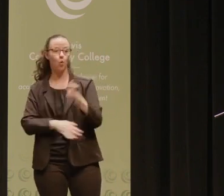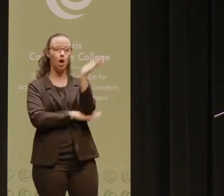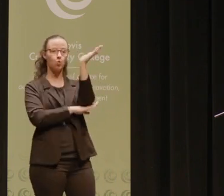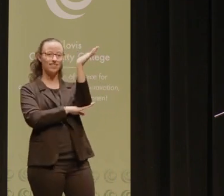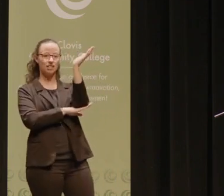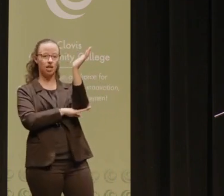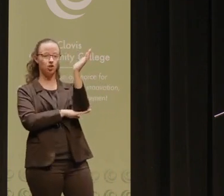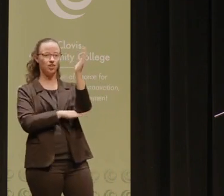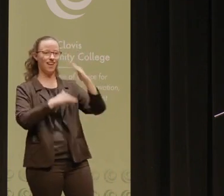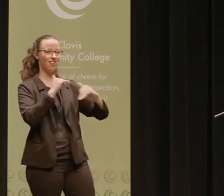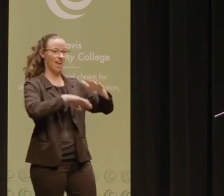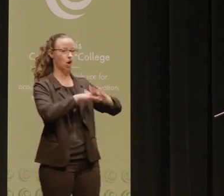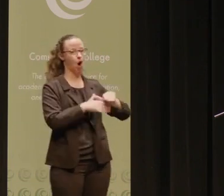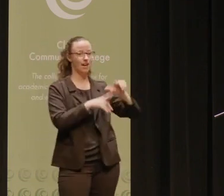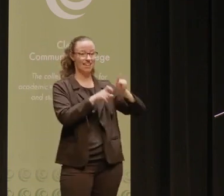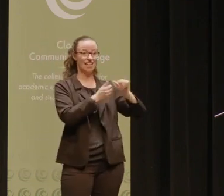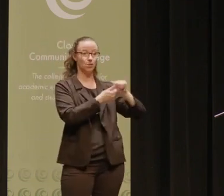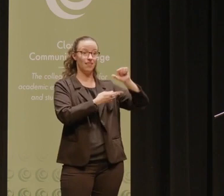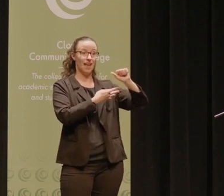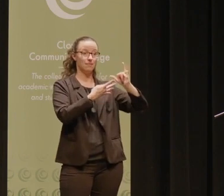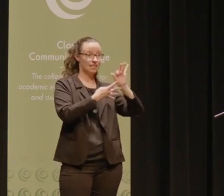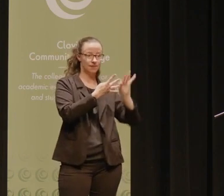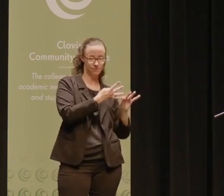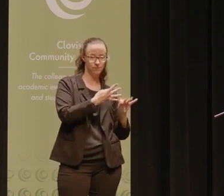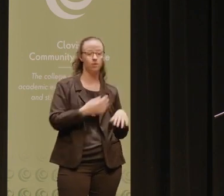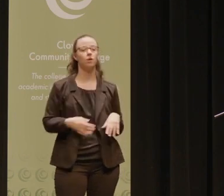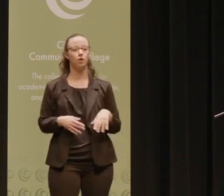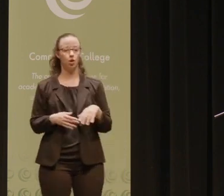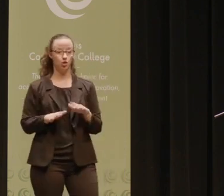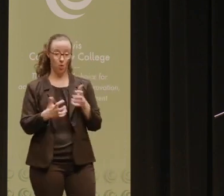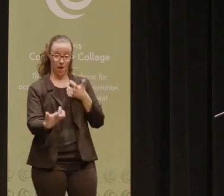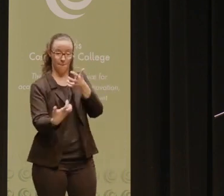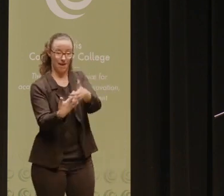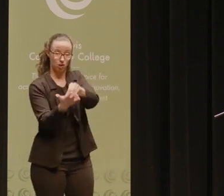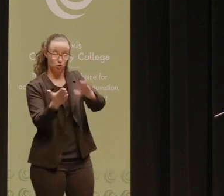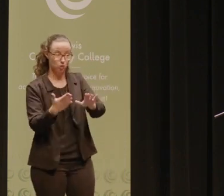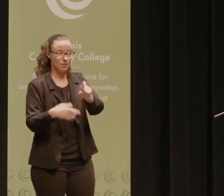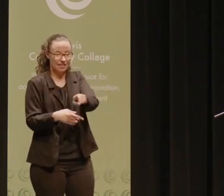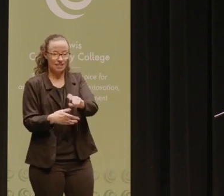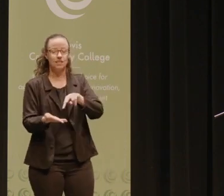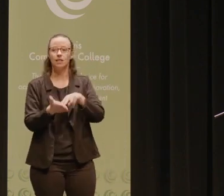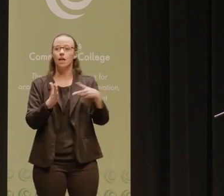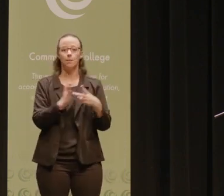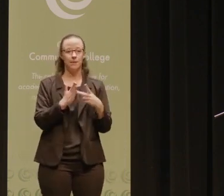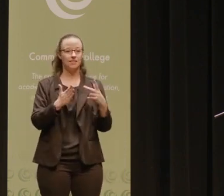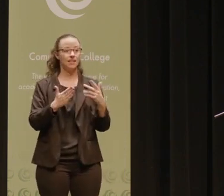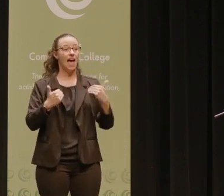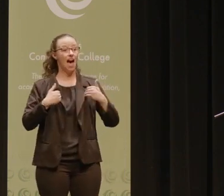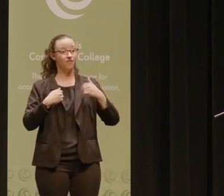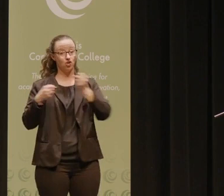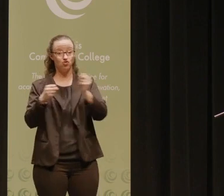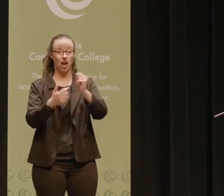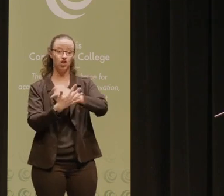presentation than they can on a multiple-choice exam. And so being learner-centered means utilizing a range of strategies to assess